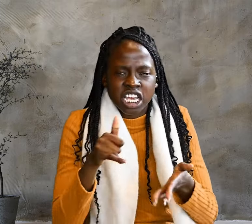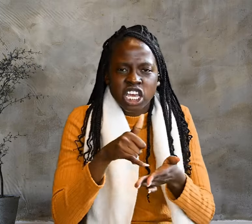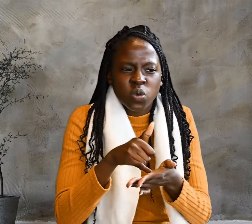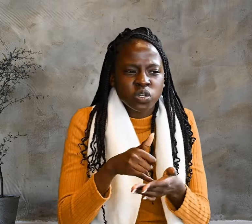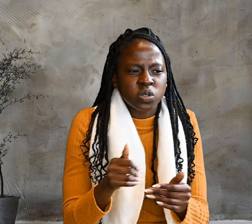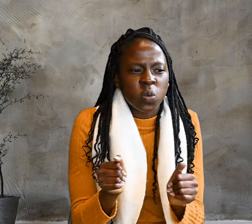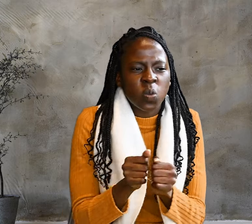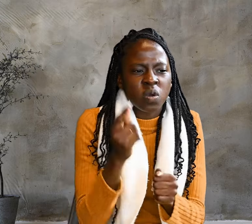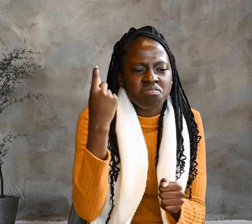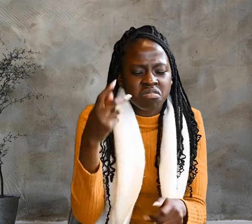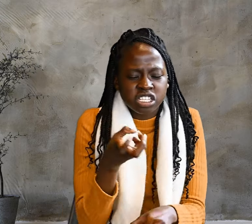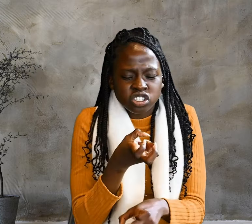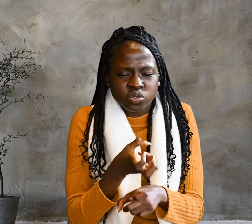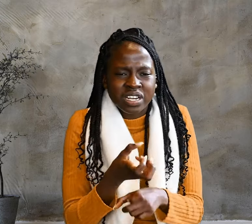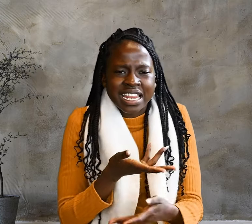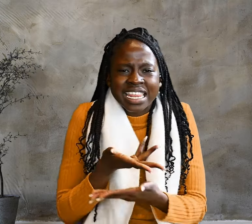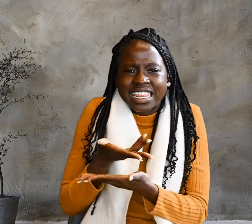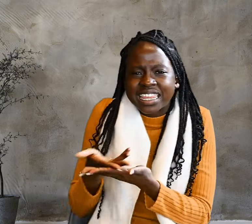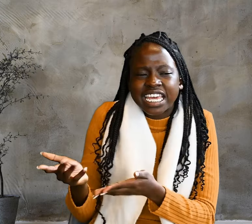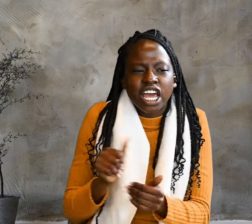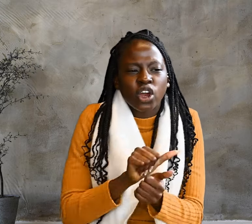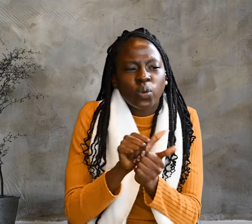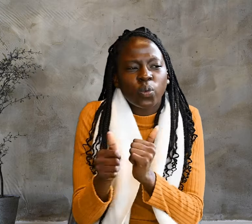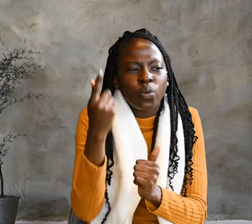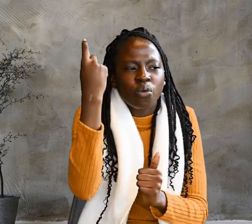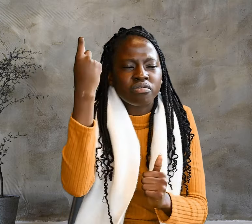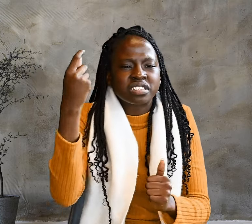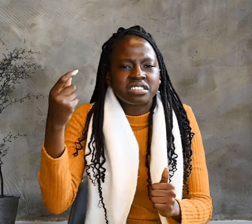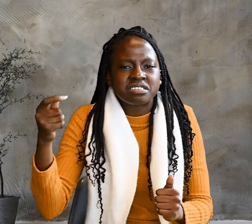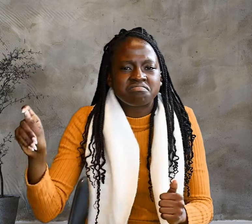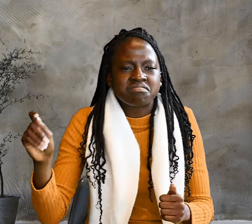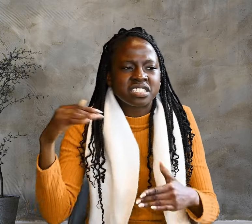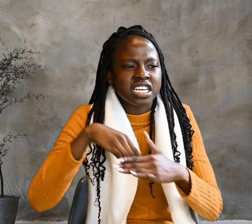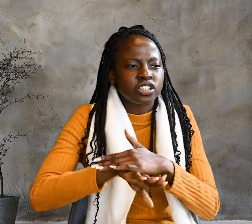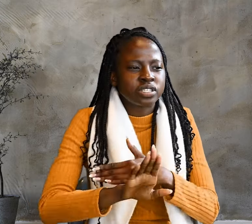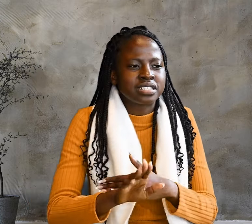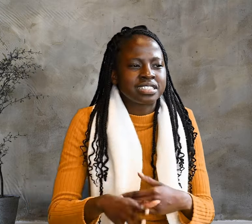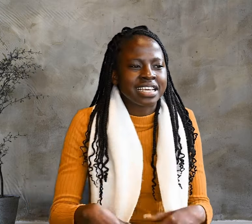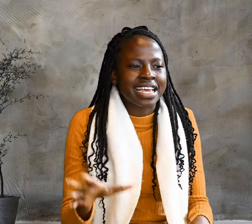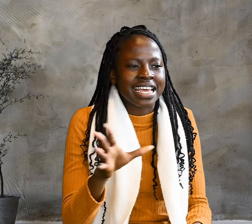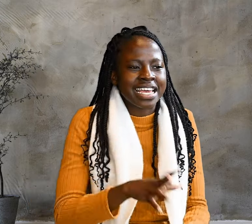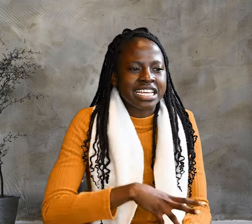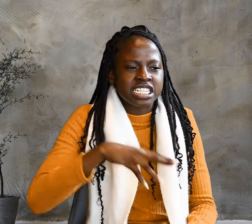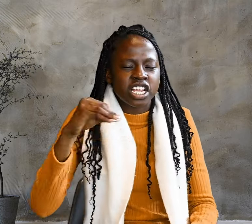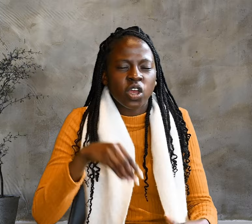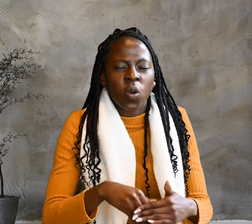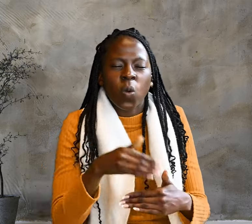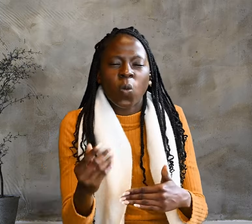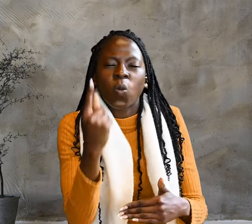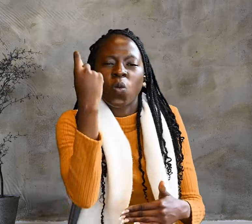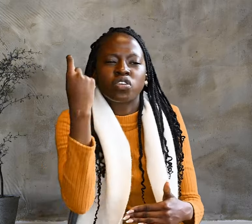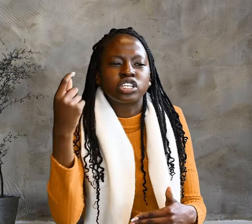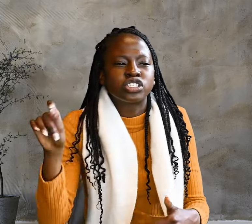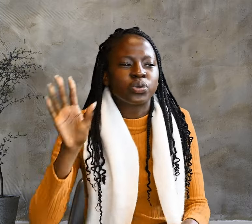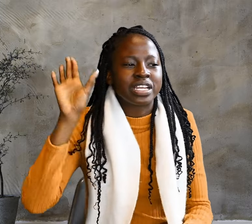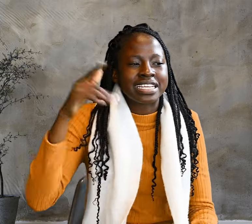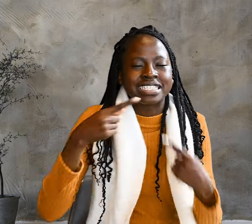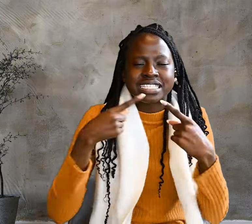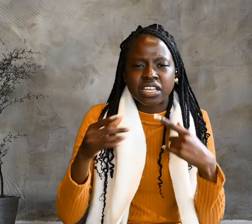stone laid across the entrance. Take away the stone, he said. But Lord,